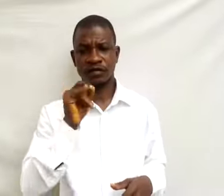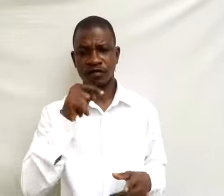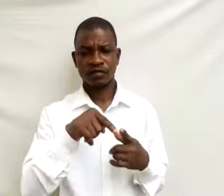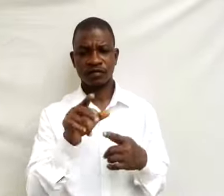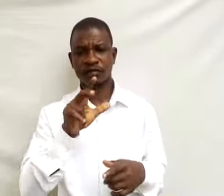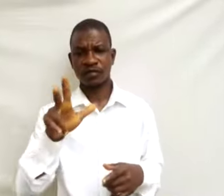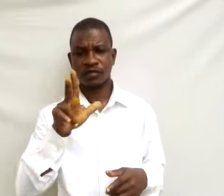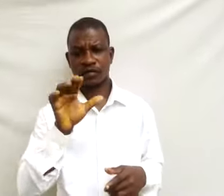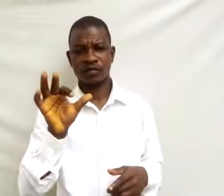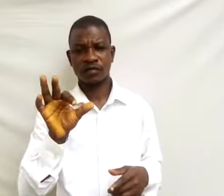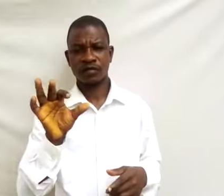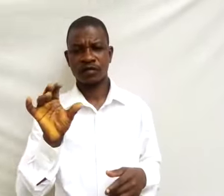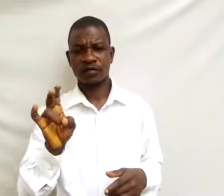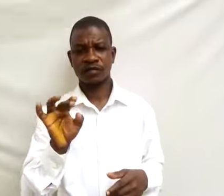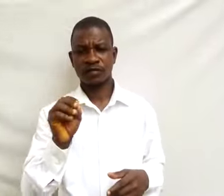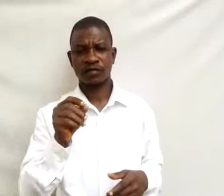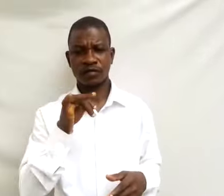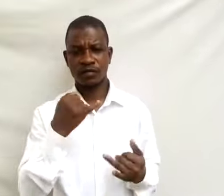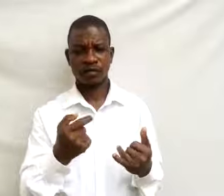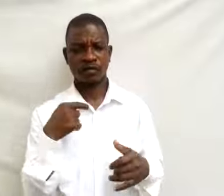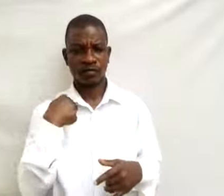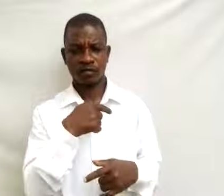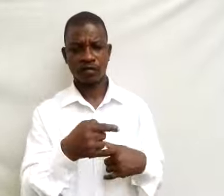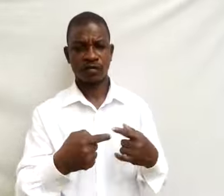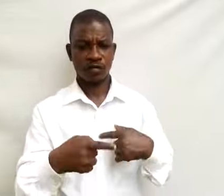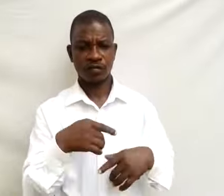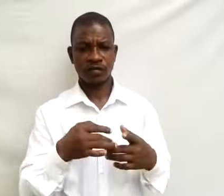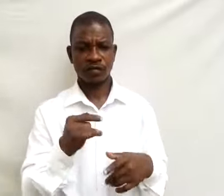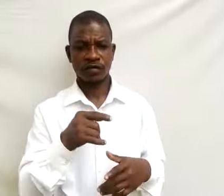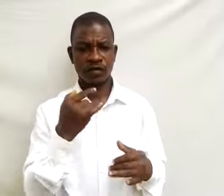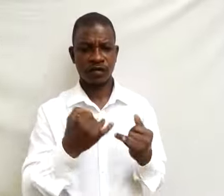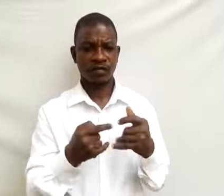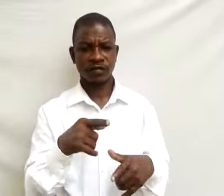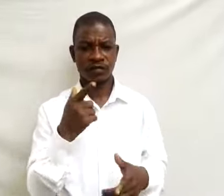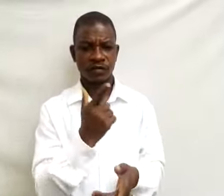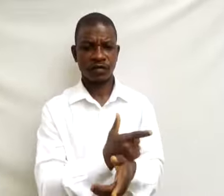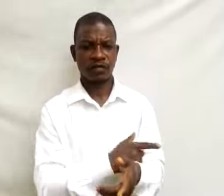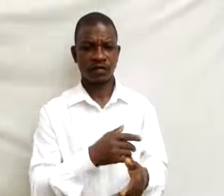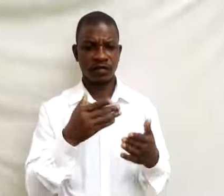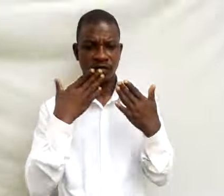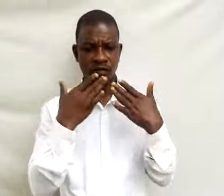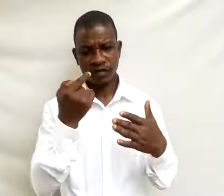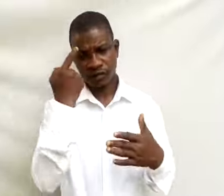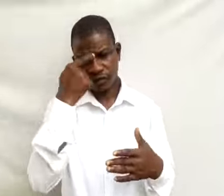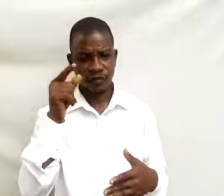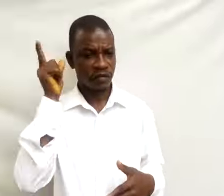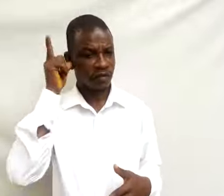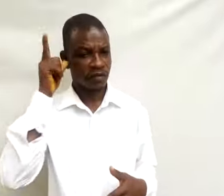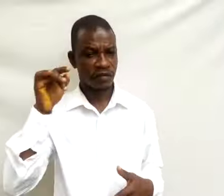Now we come to the end of this lesson, thanks for listening, bye.